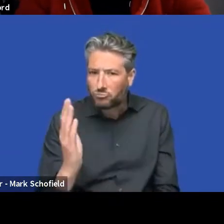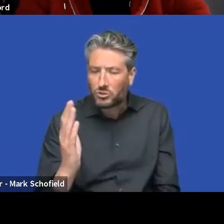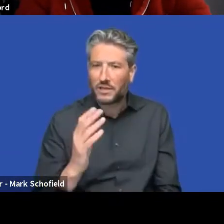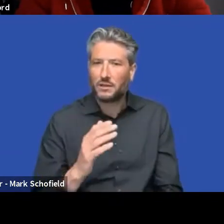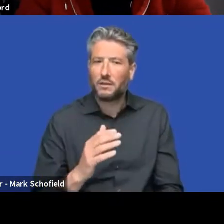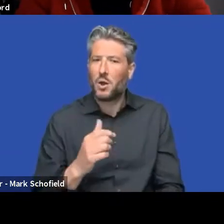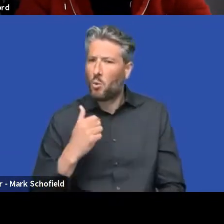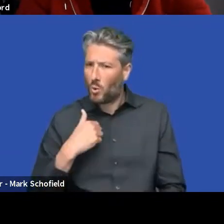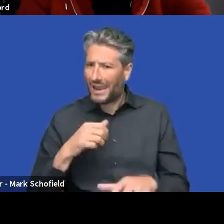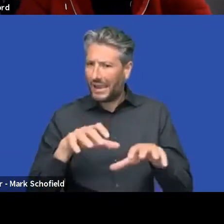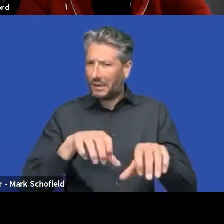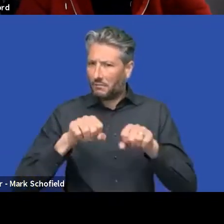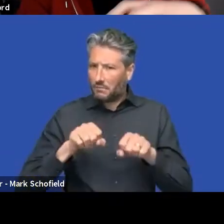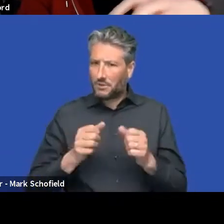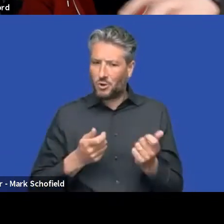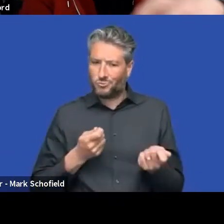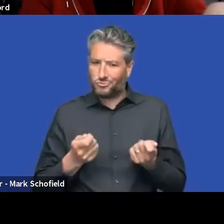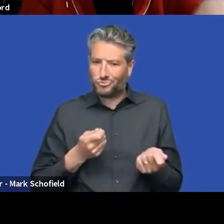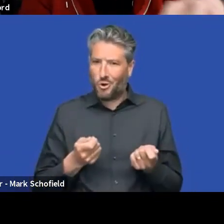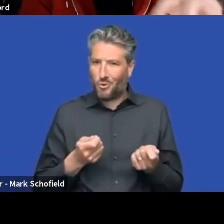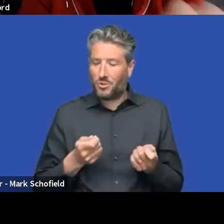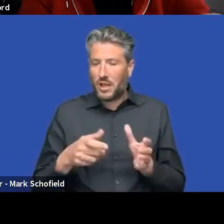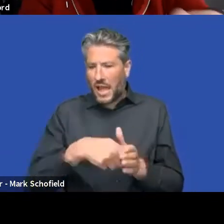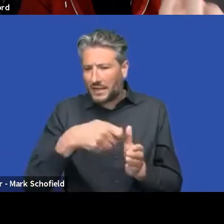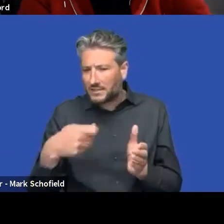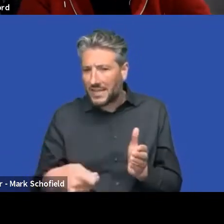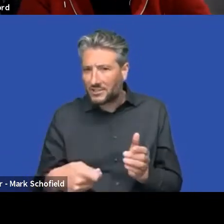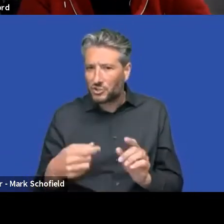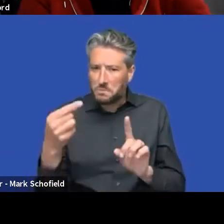these extension points, will those help keep those to a minimum?